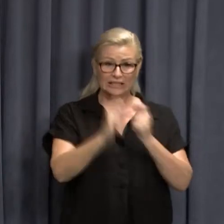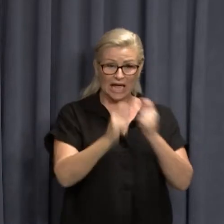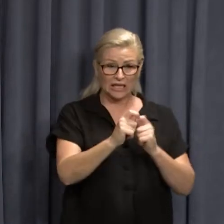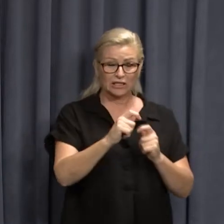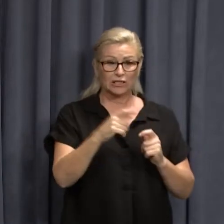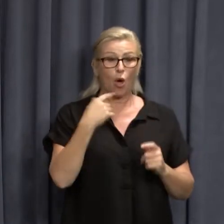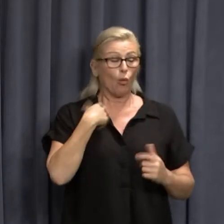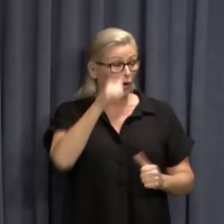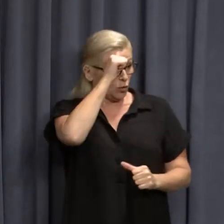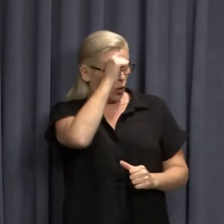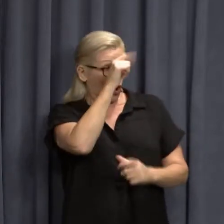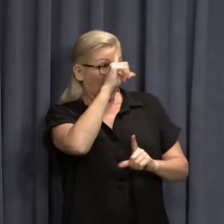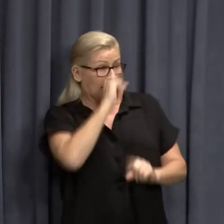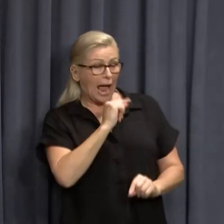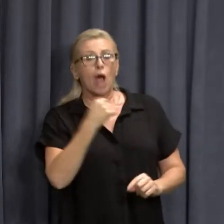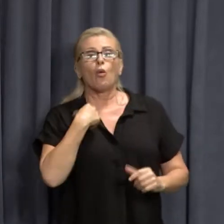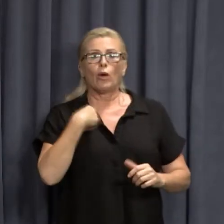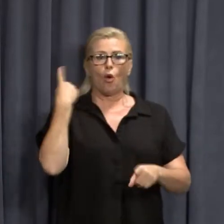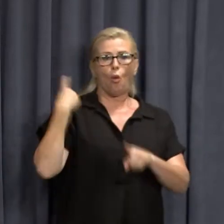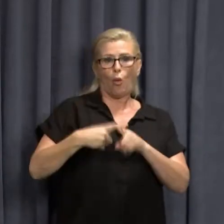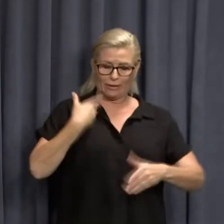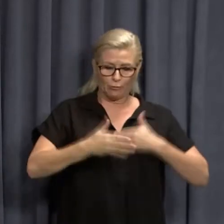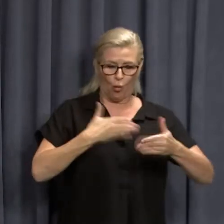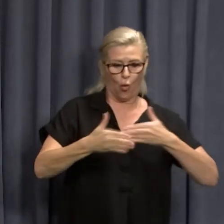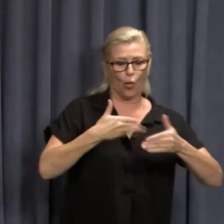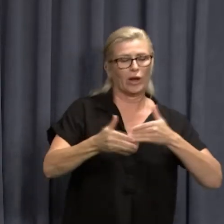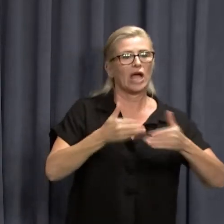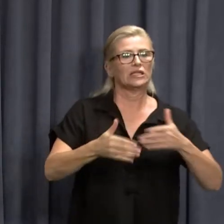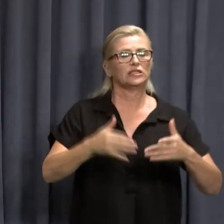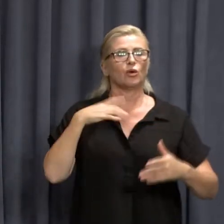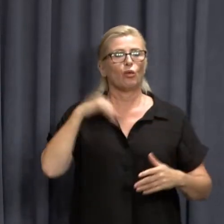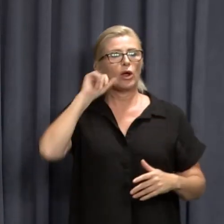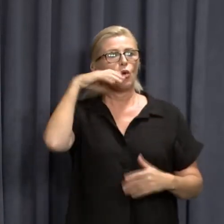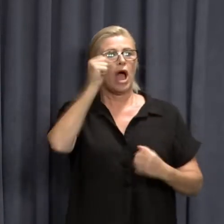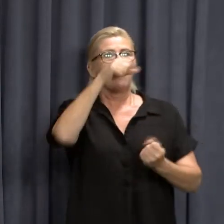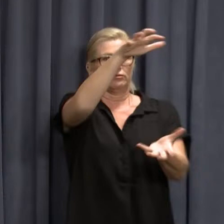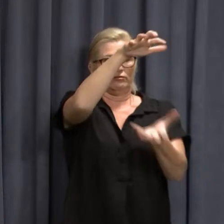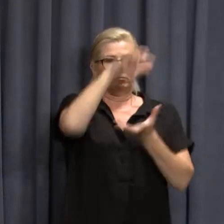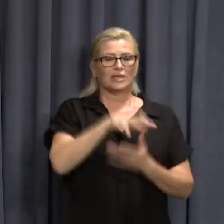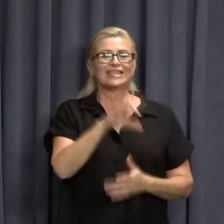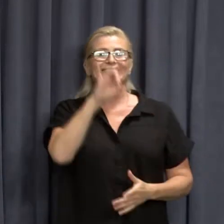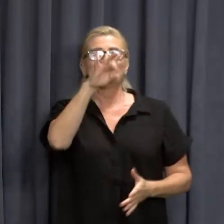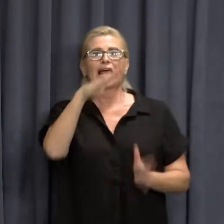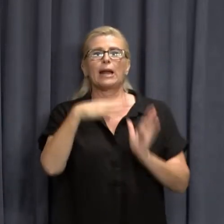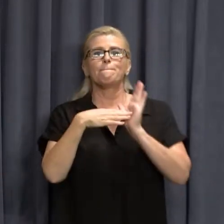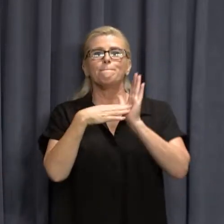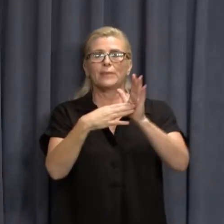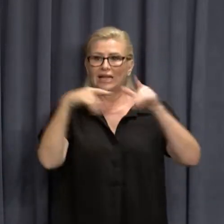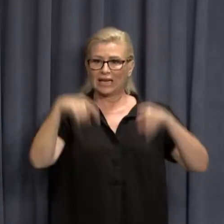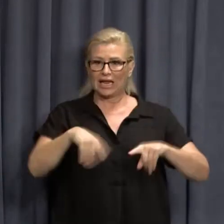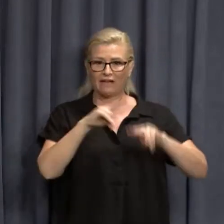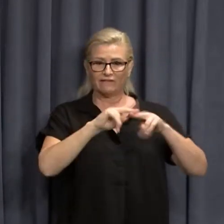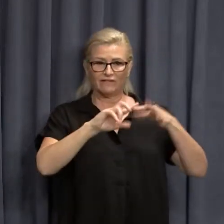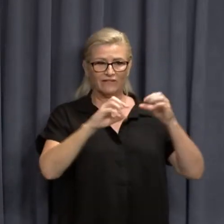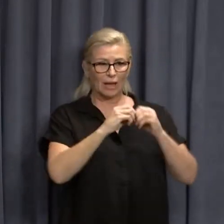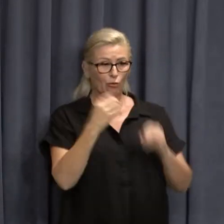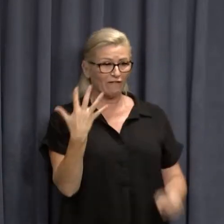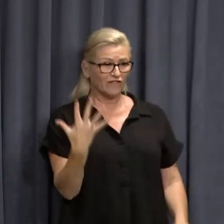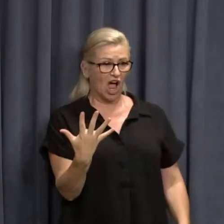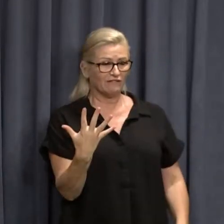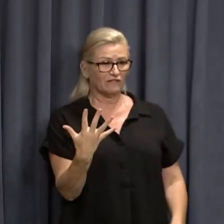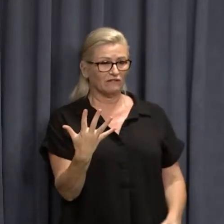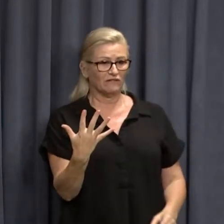rapidly, we're expecting 10 million to be in our possession by February 5 and the rate of